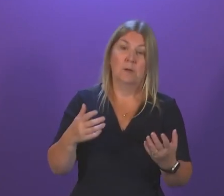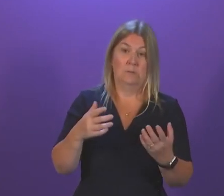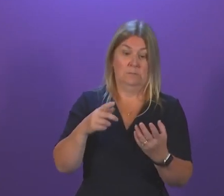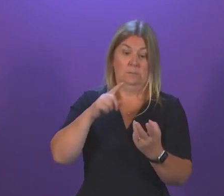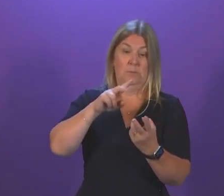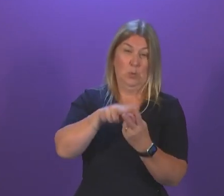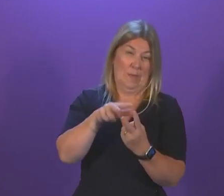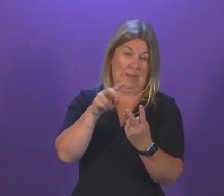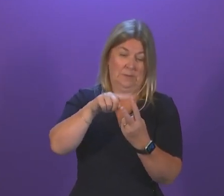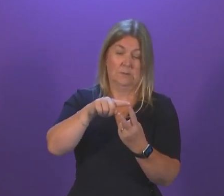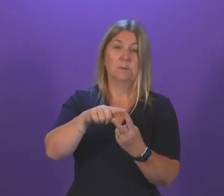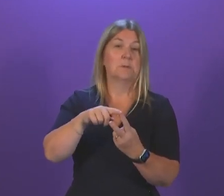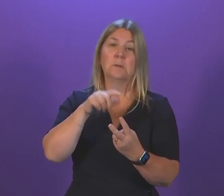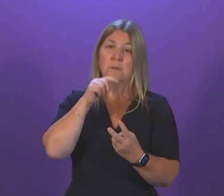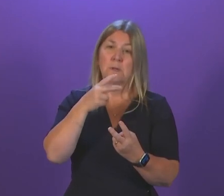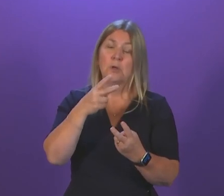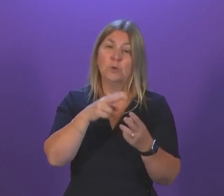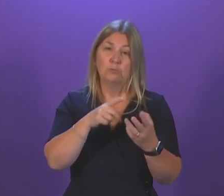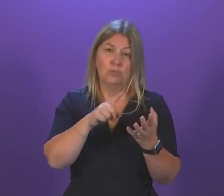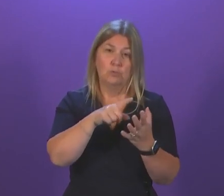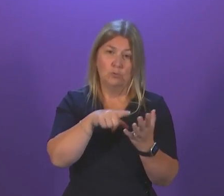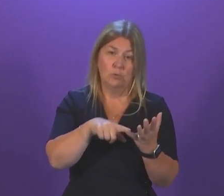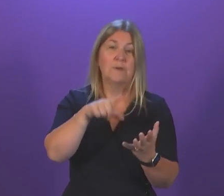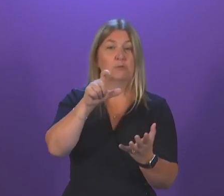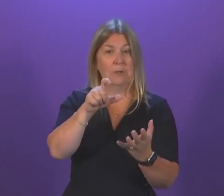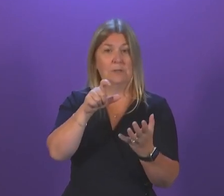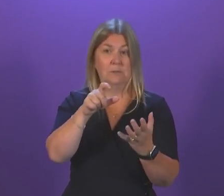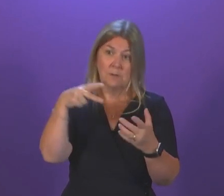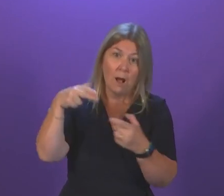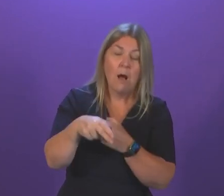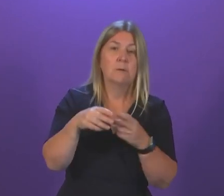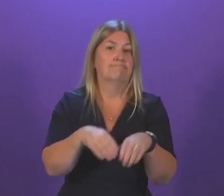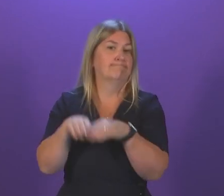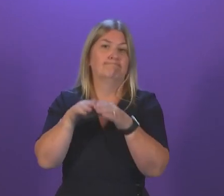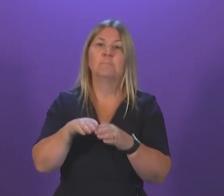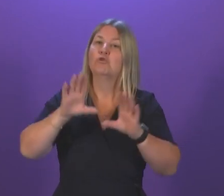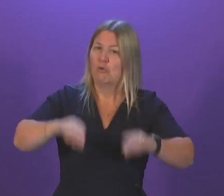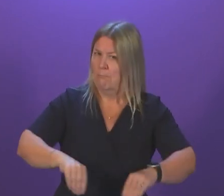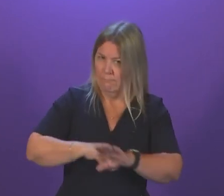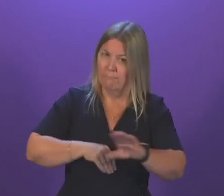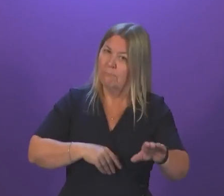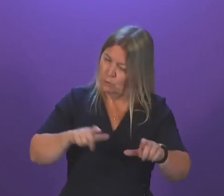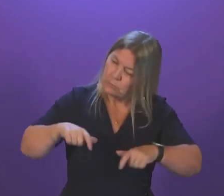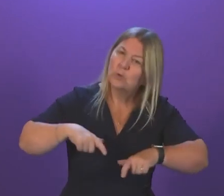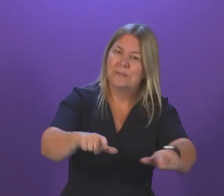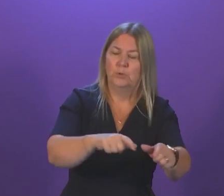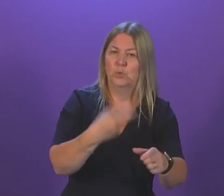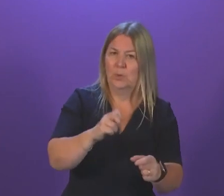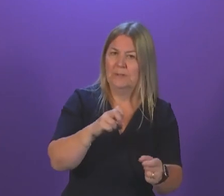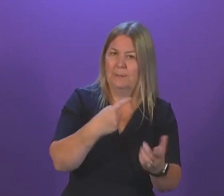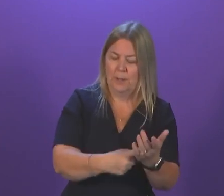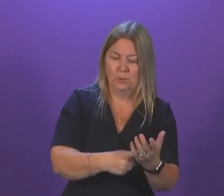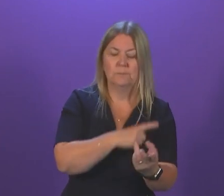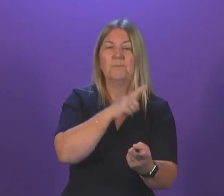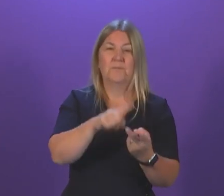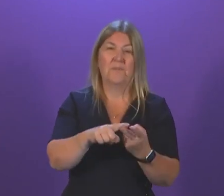universal credit and considering additional financial support to low-income households to help them specifically with energy cost rises would be two